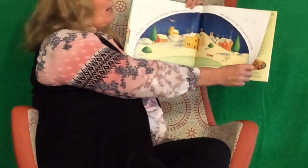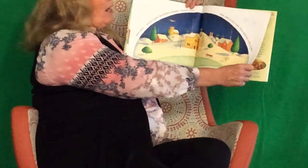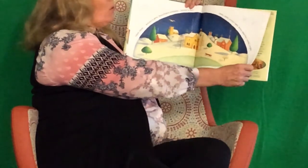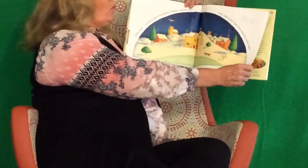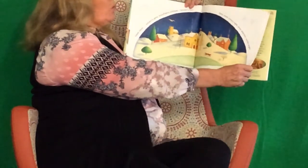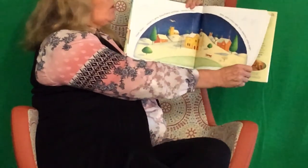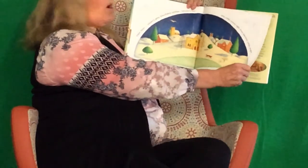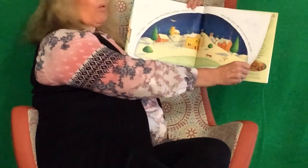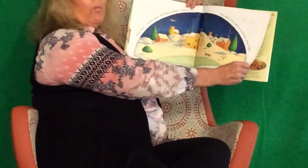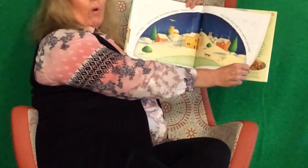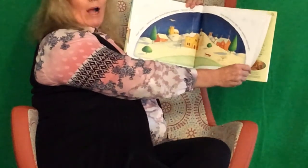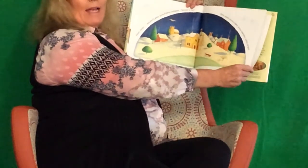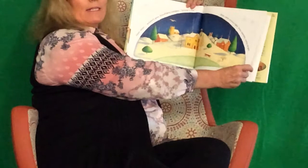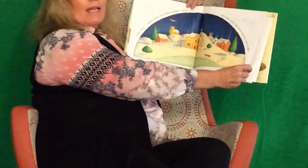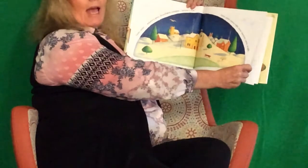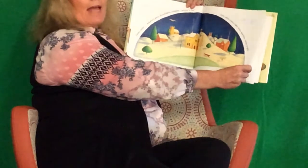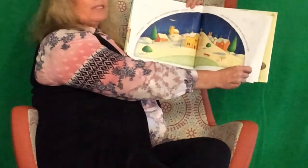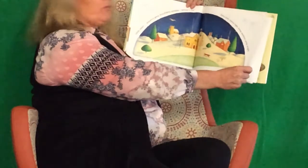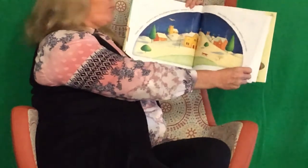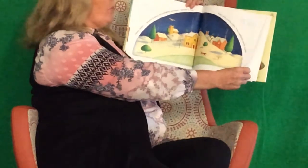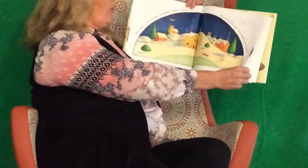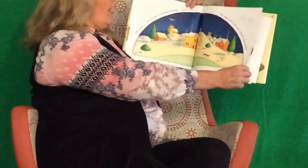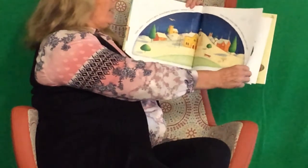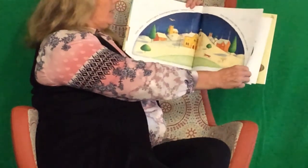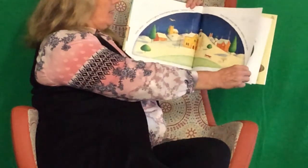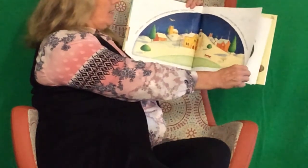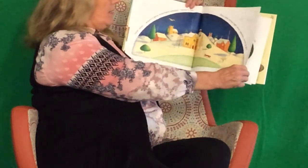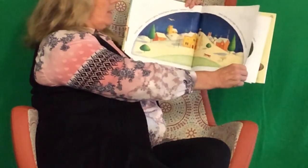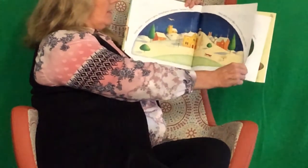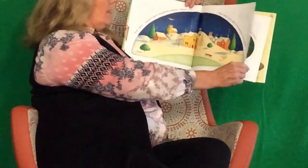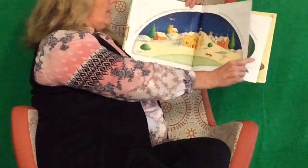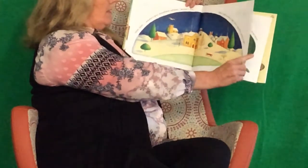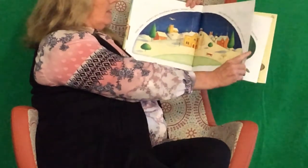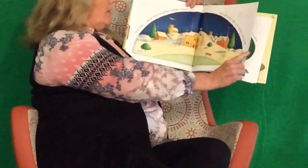sparkles, white and bright.